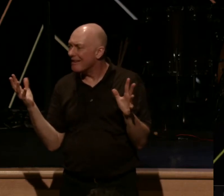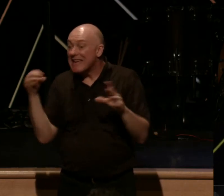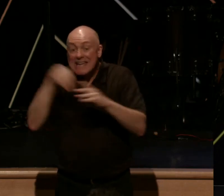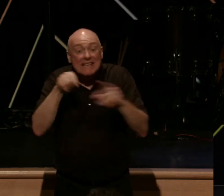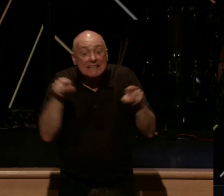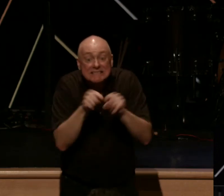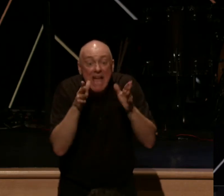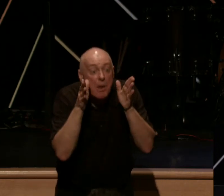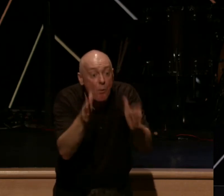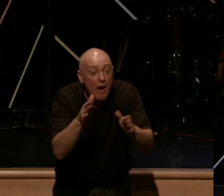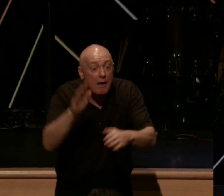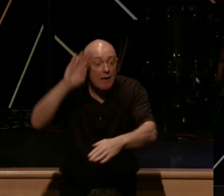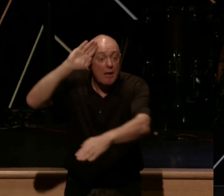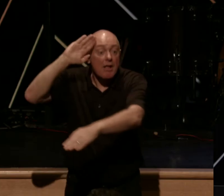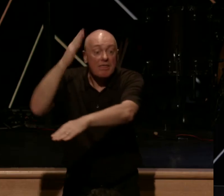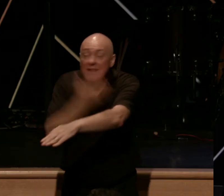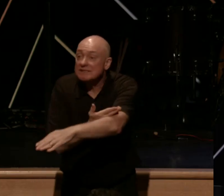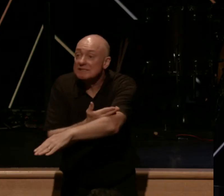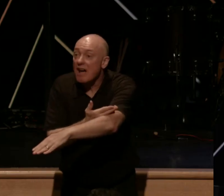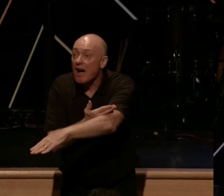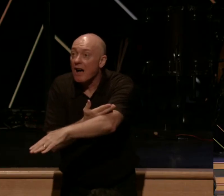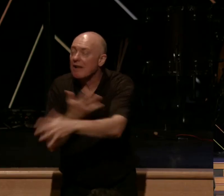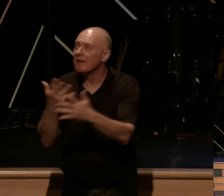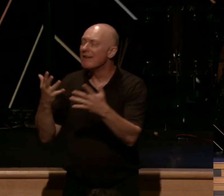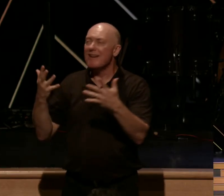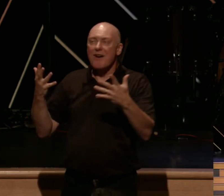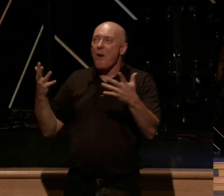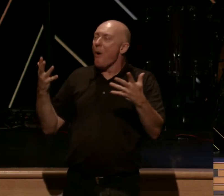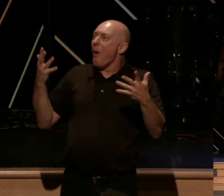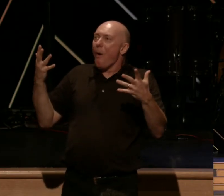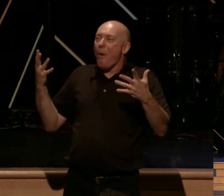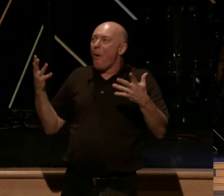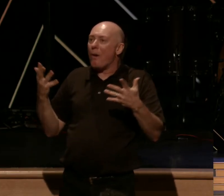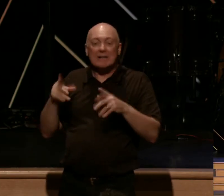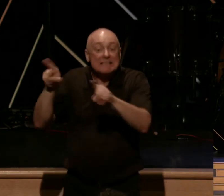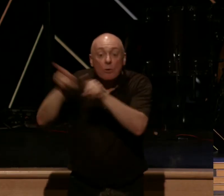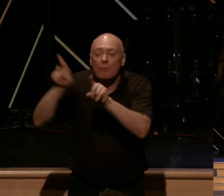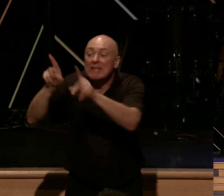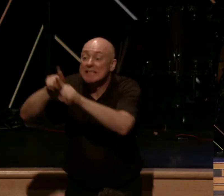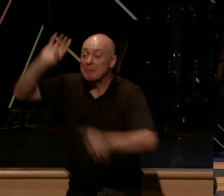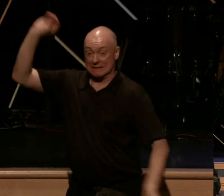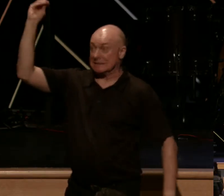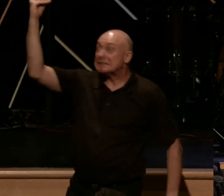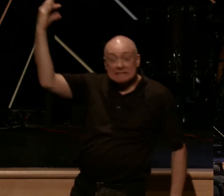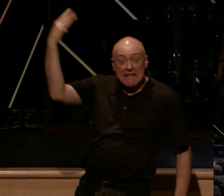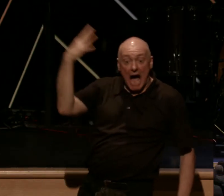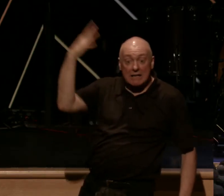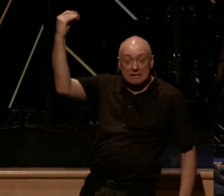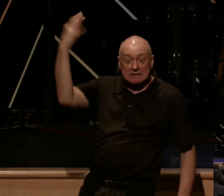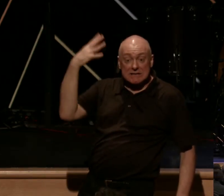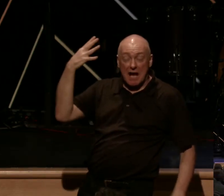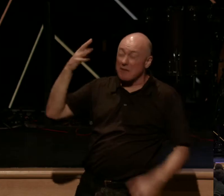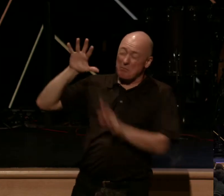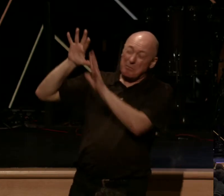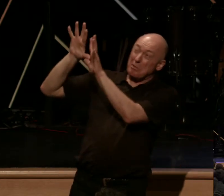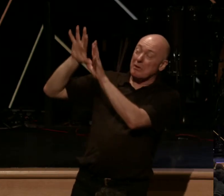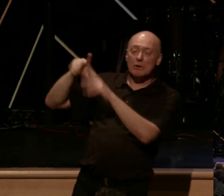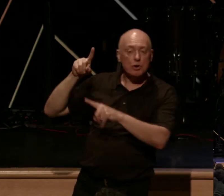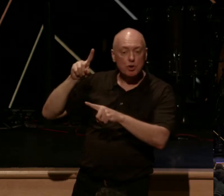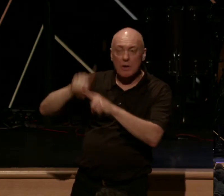that the sun, it just can't contain its light, it must shine, because it is a blazing inferno of hydrogen.